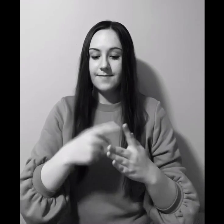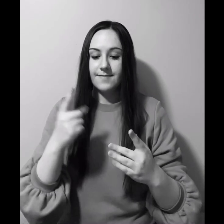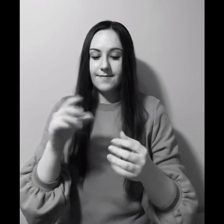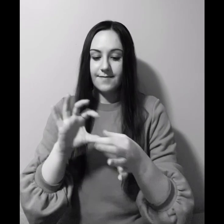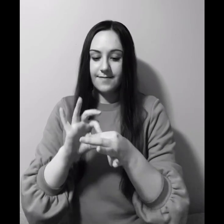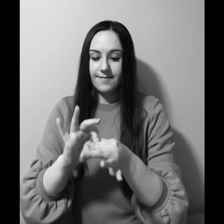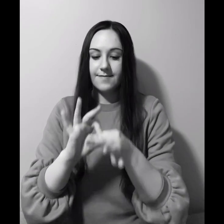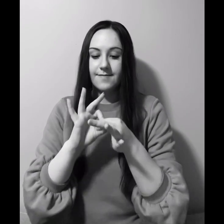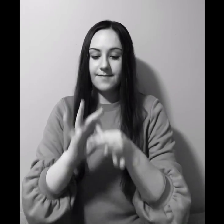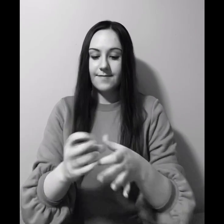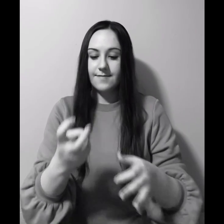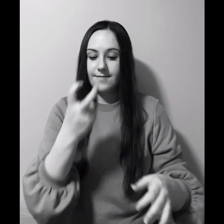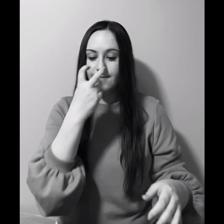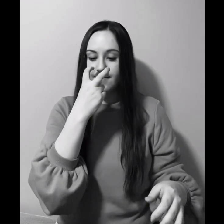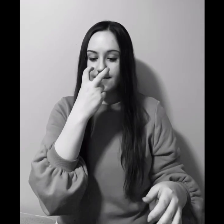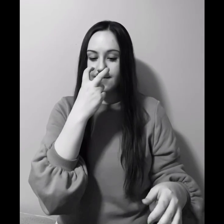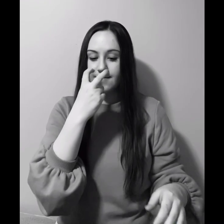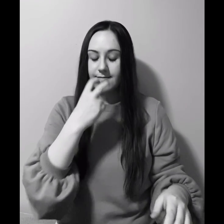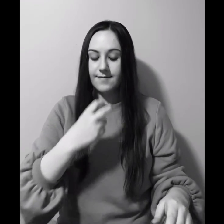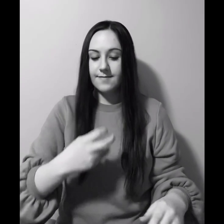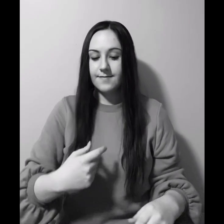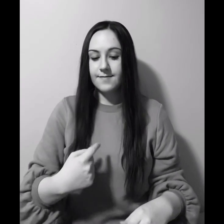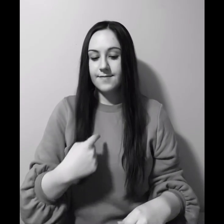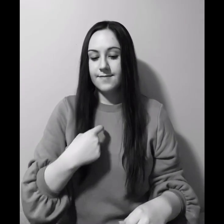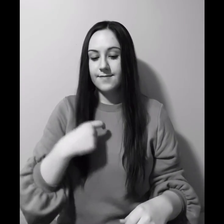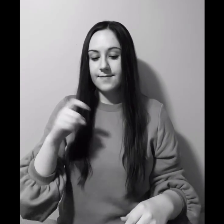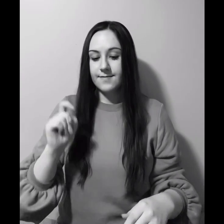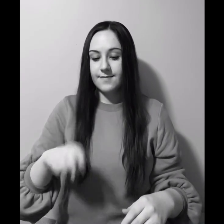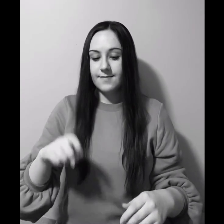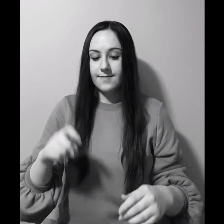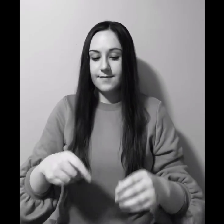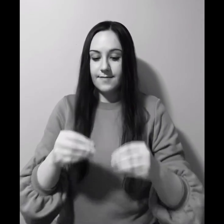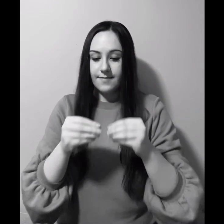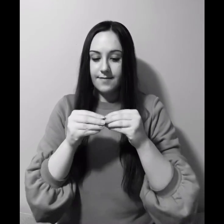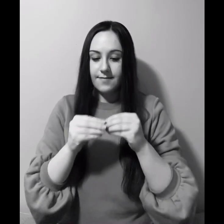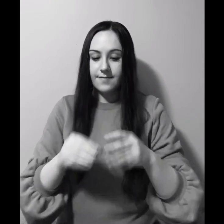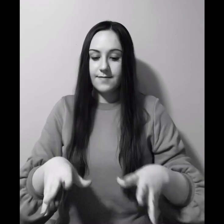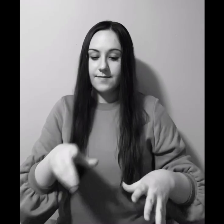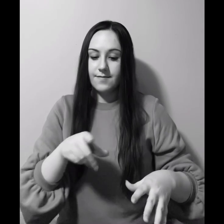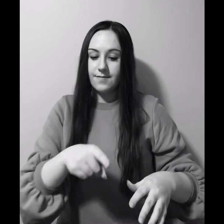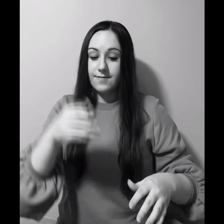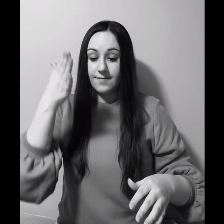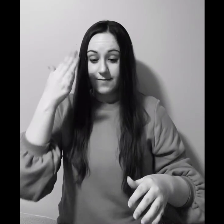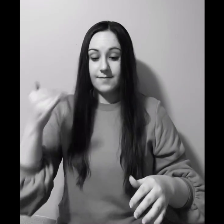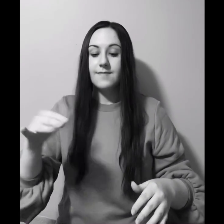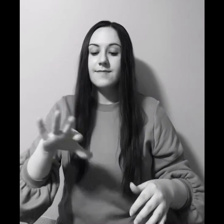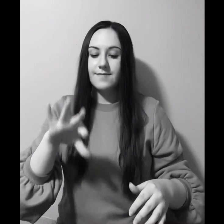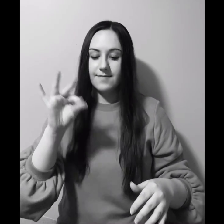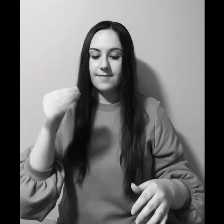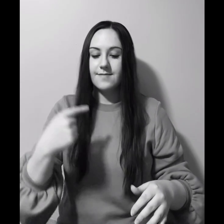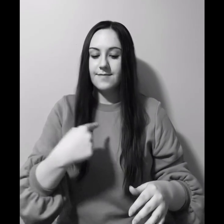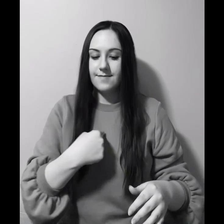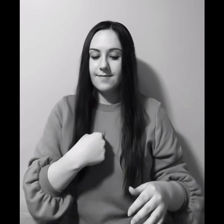go into it blindly I needed to lose you to find me